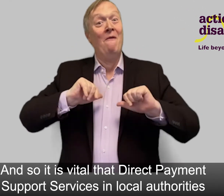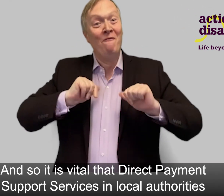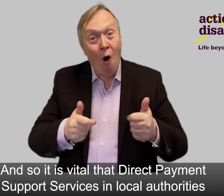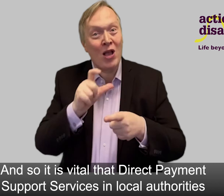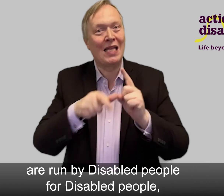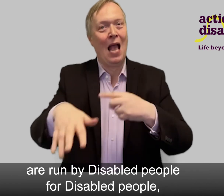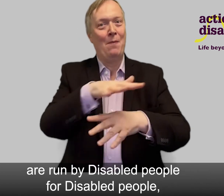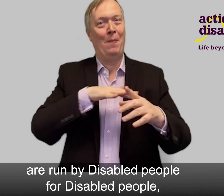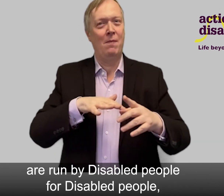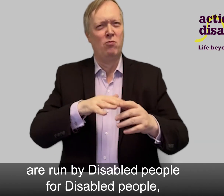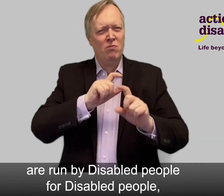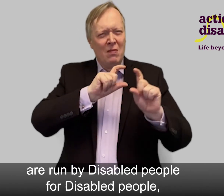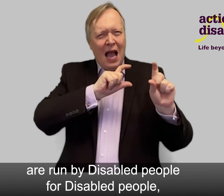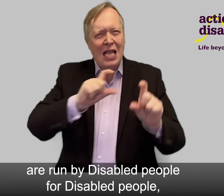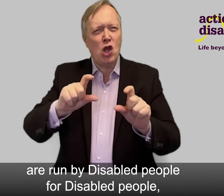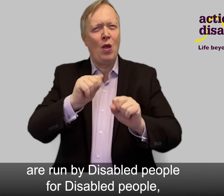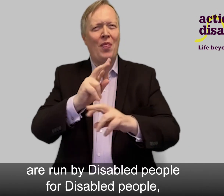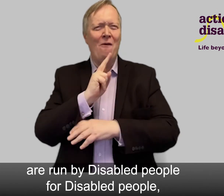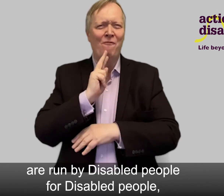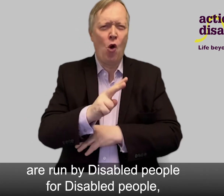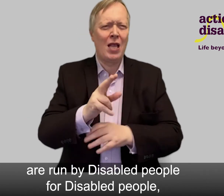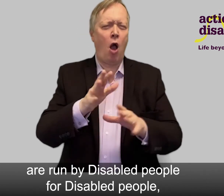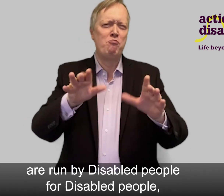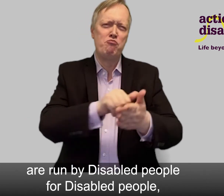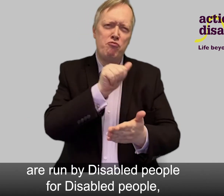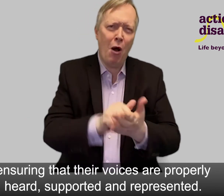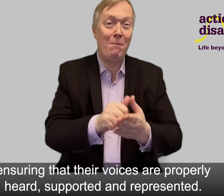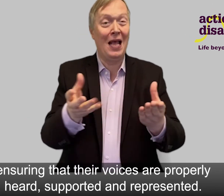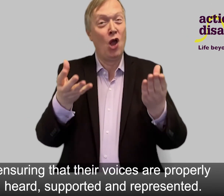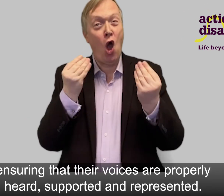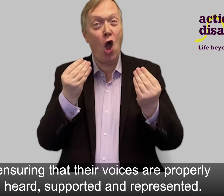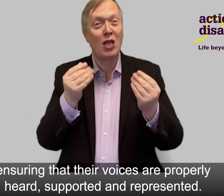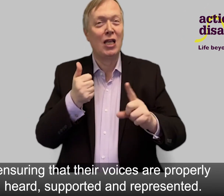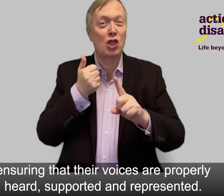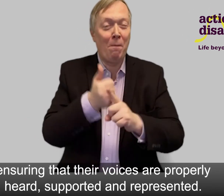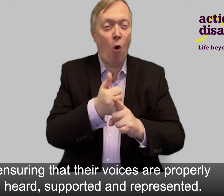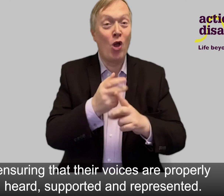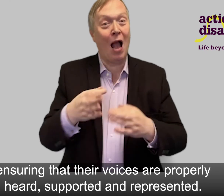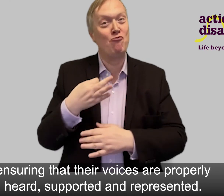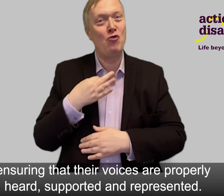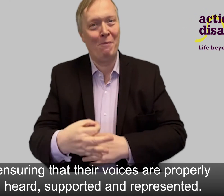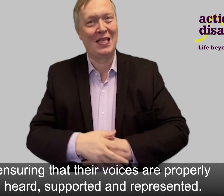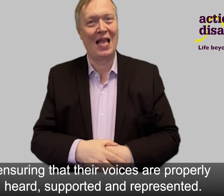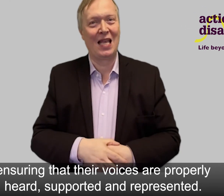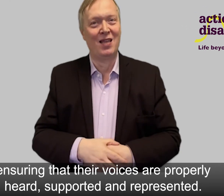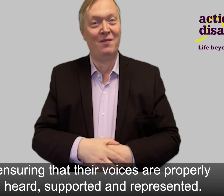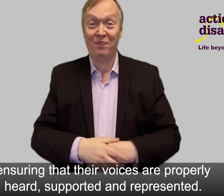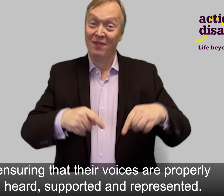authorities are run by disabled people for disabled people ensuring that their voices are properly heard, supported and